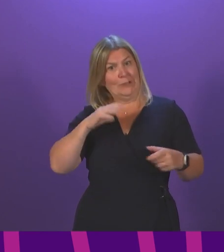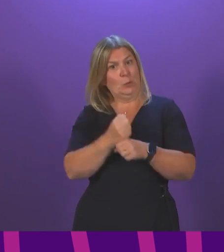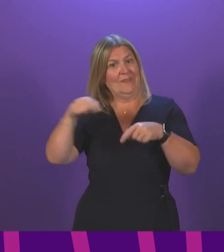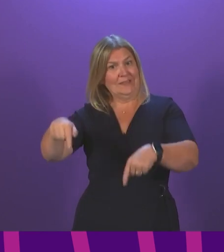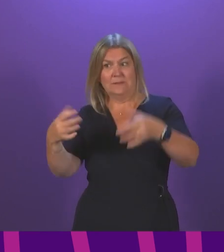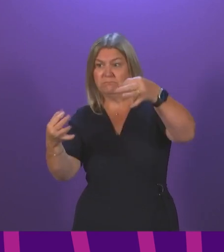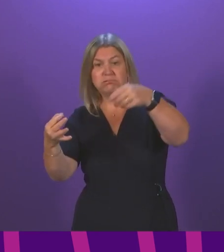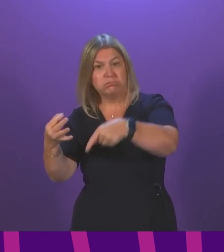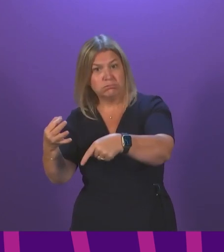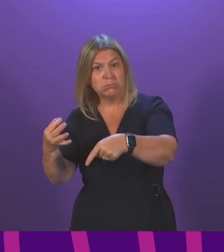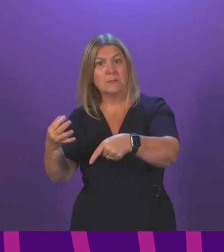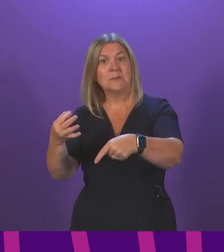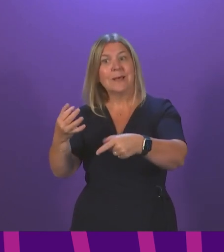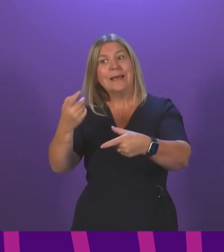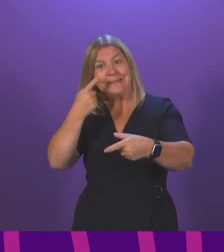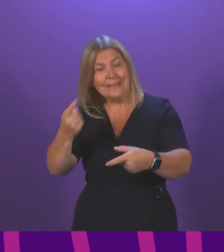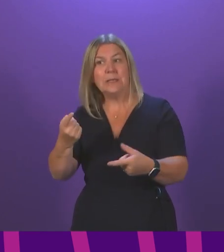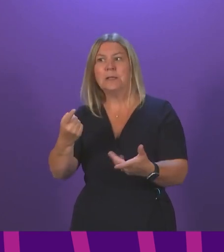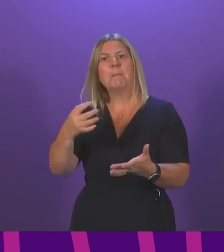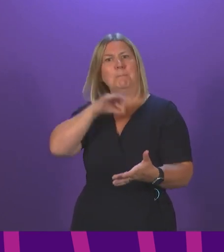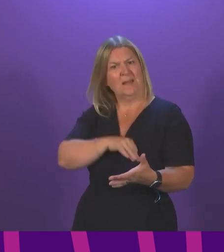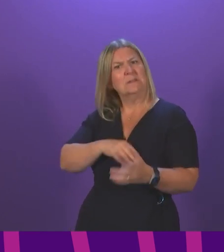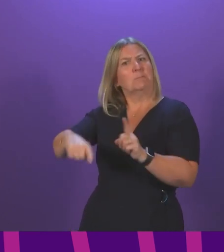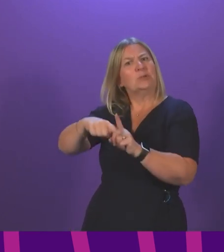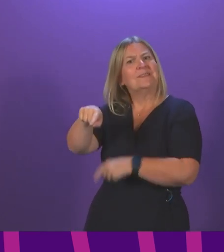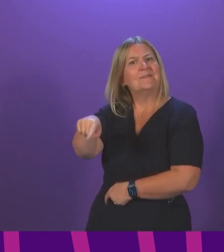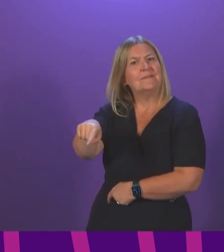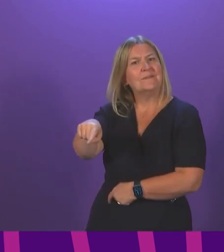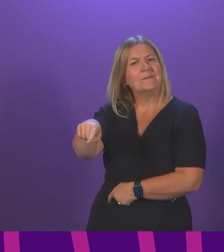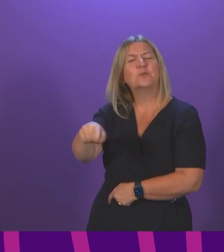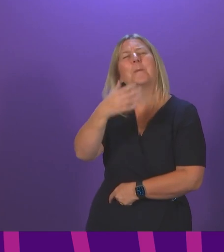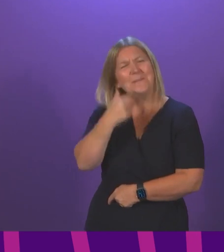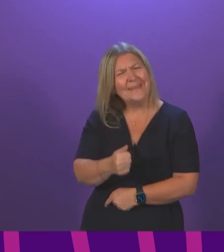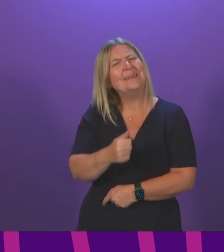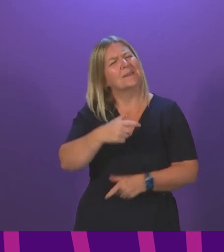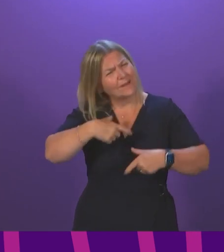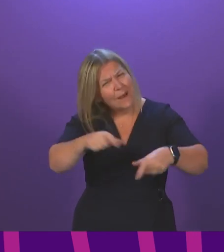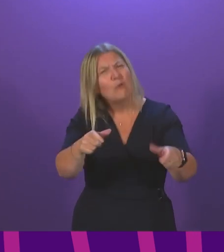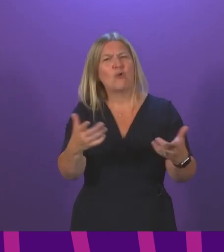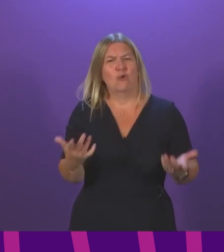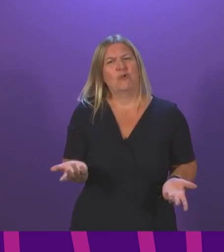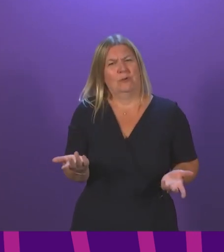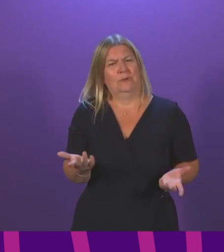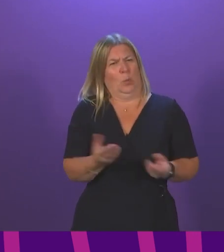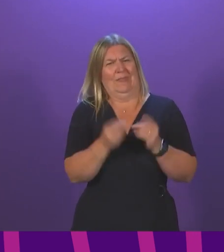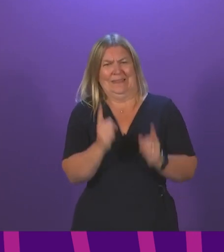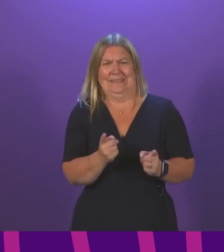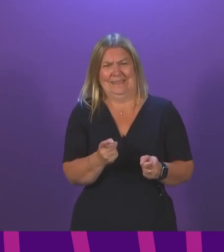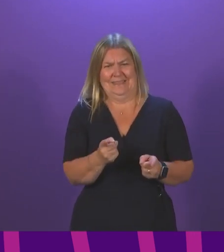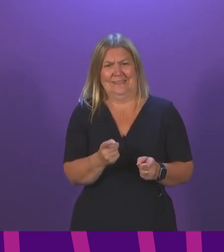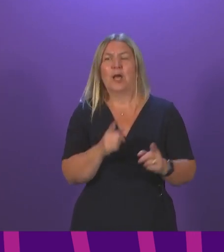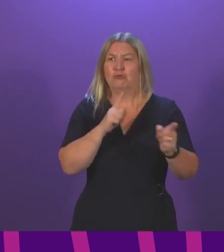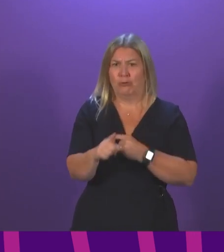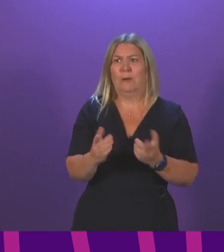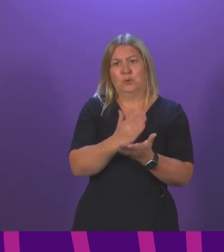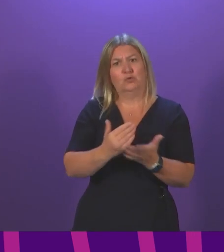in reality the benefits of this. So let's get on with it and discharge our responsibility to keep this country as